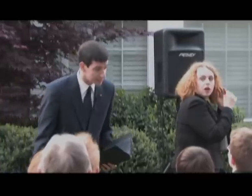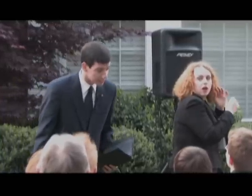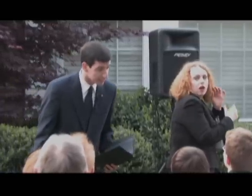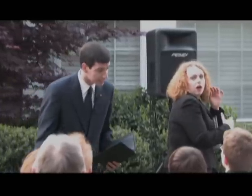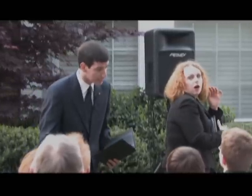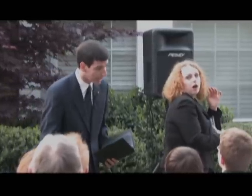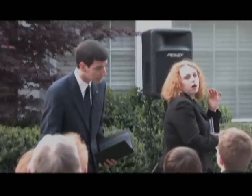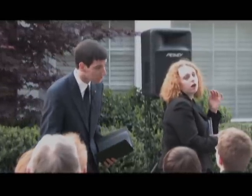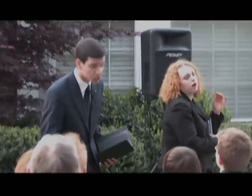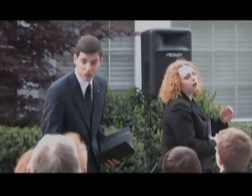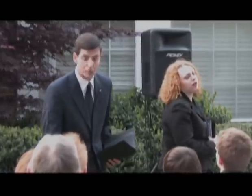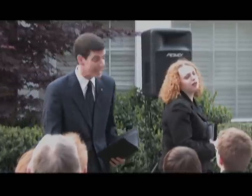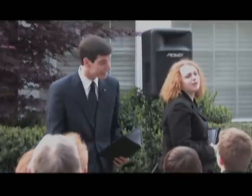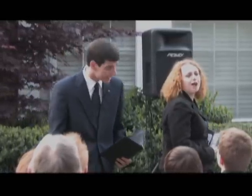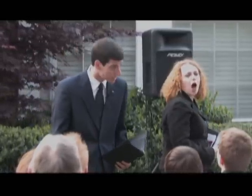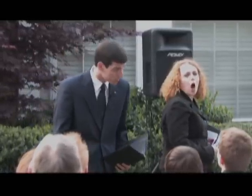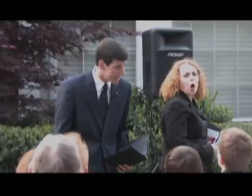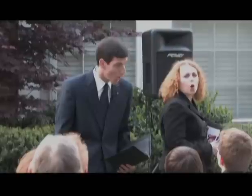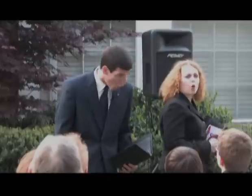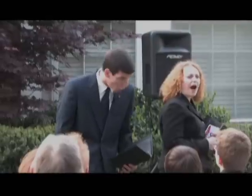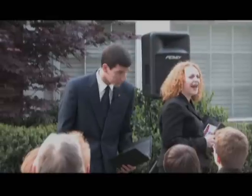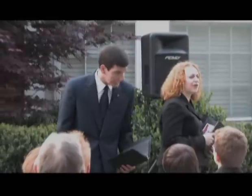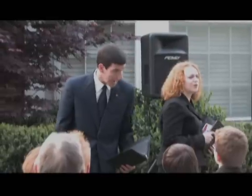these things sometimes. They're just springing things on me all the time.